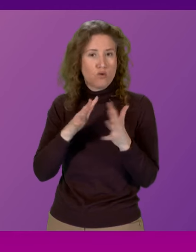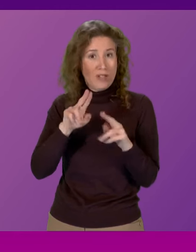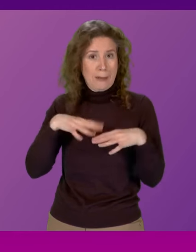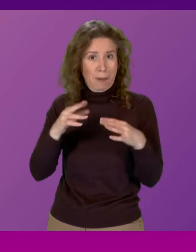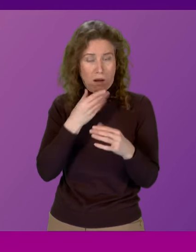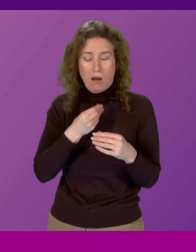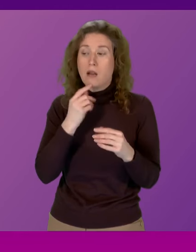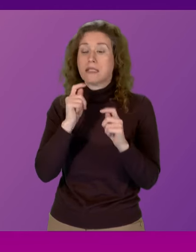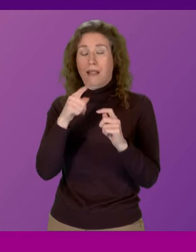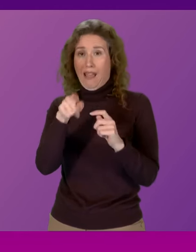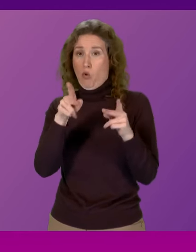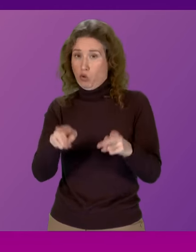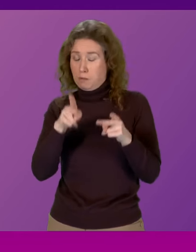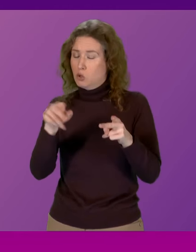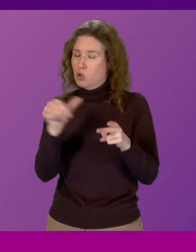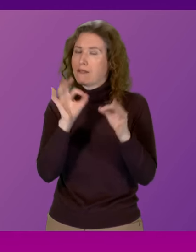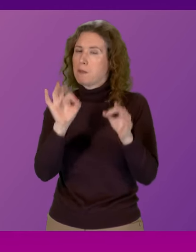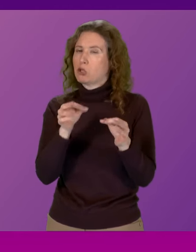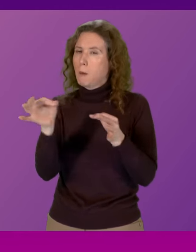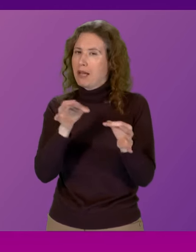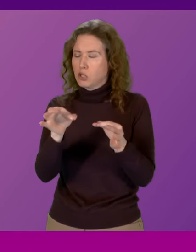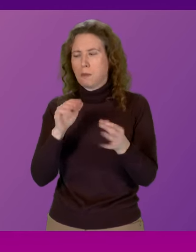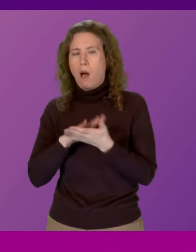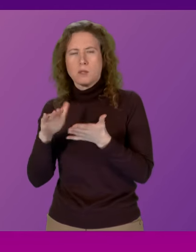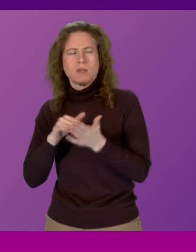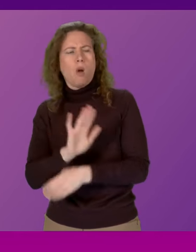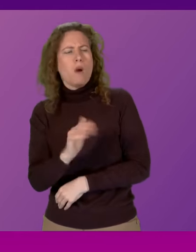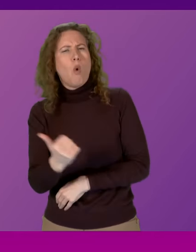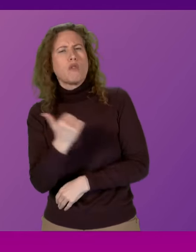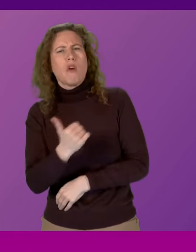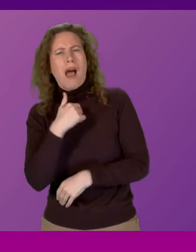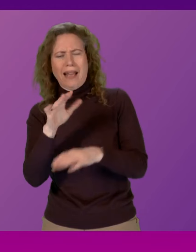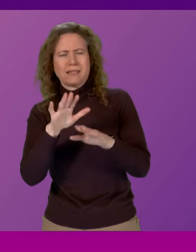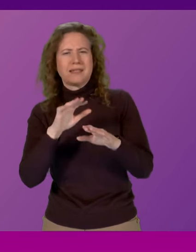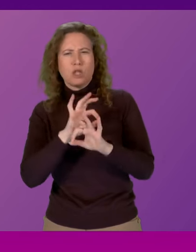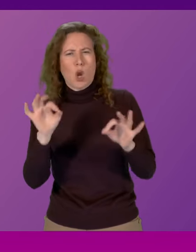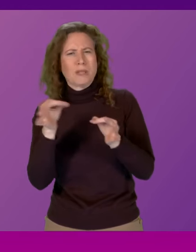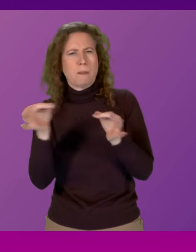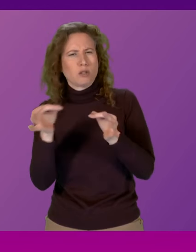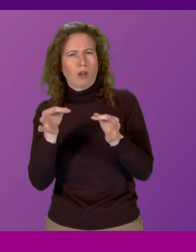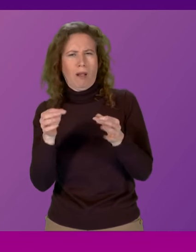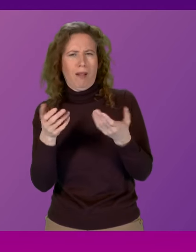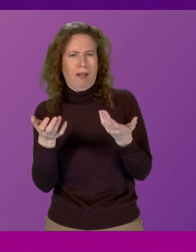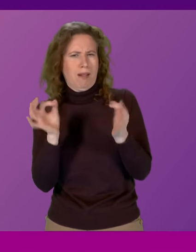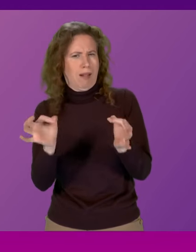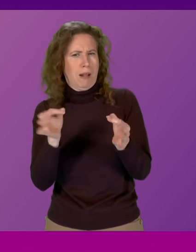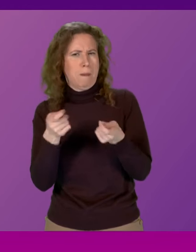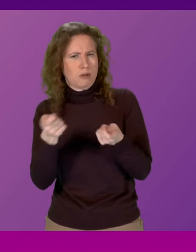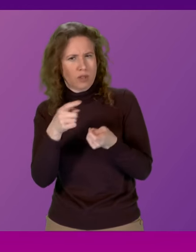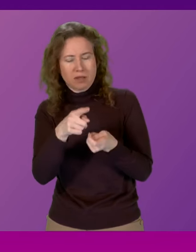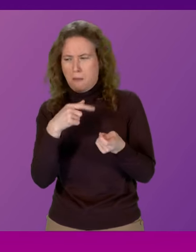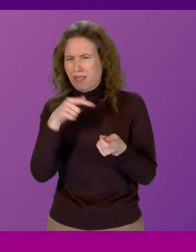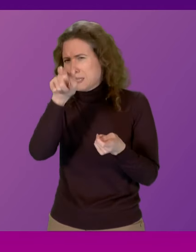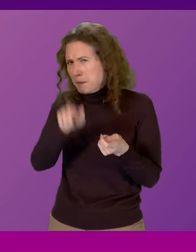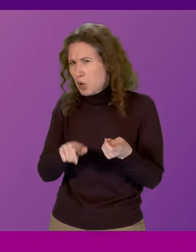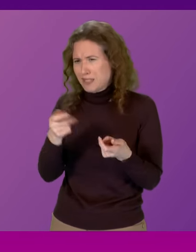special measures and empowered them. So let me be clear, John Brown should be advising this government and he should not hold any public appointments while